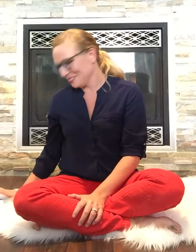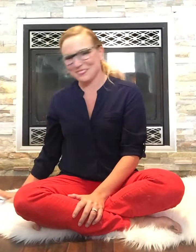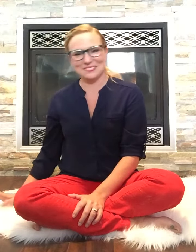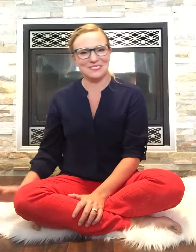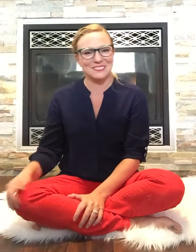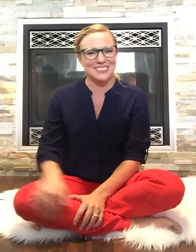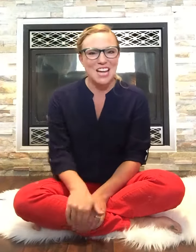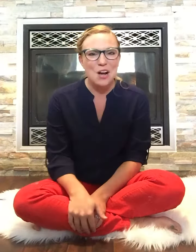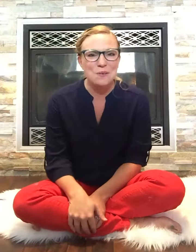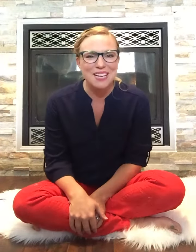way to go go